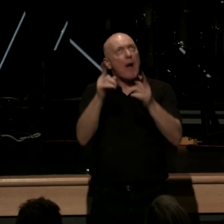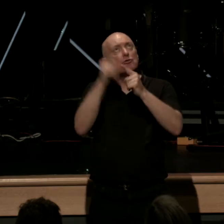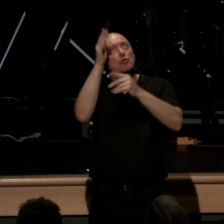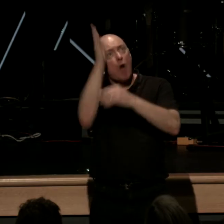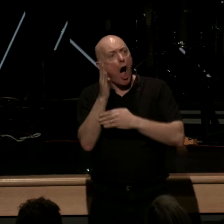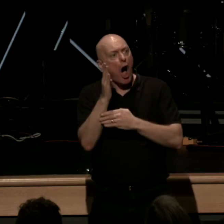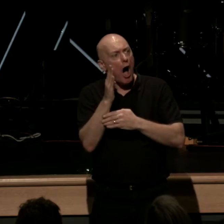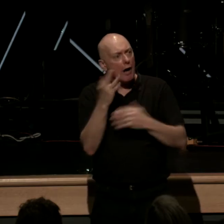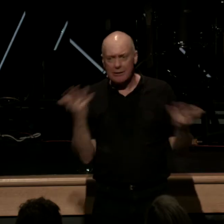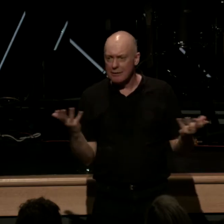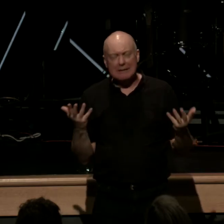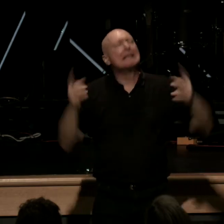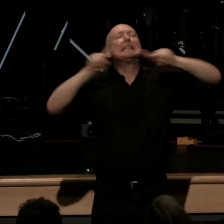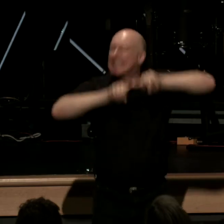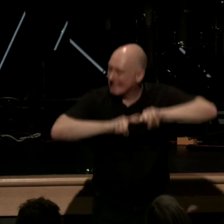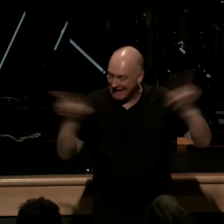massively different concepts of faith